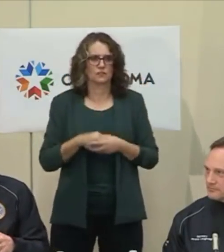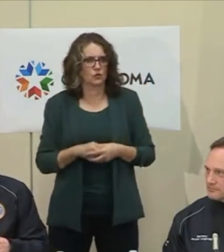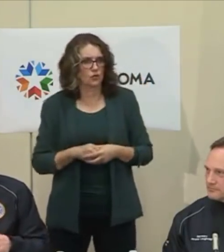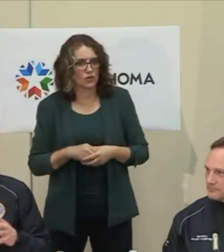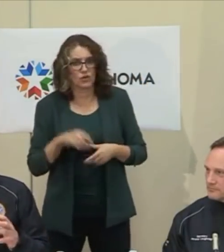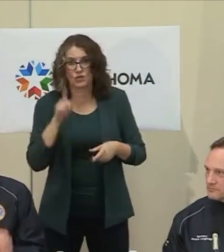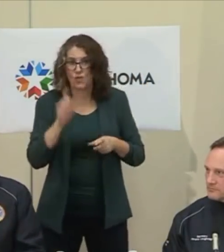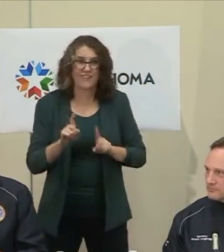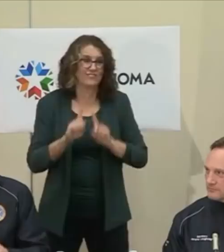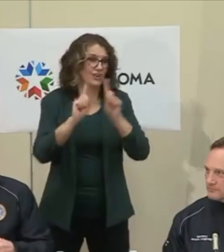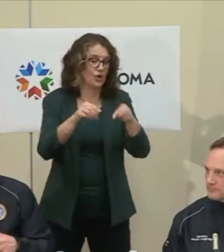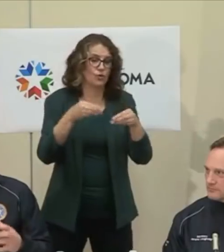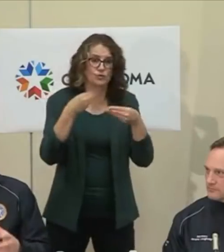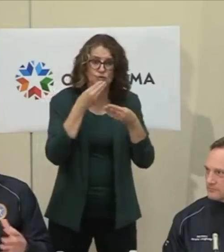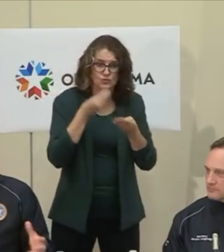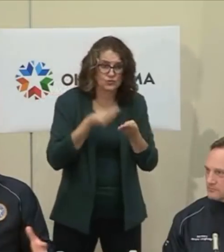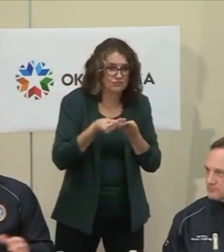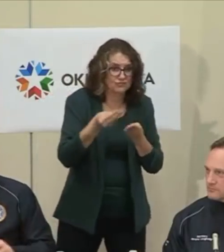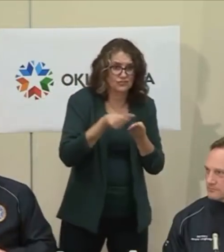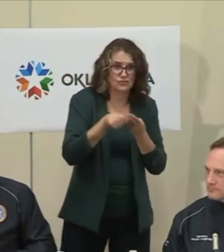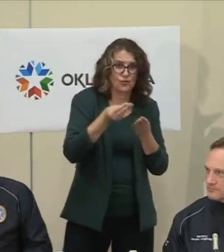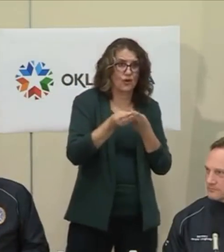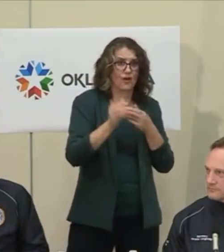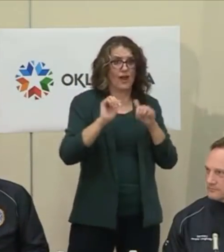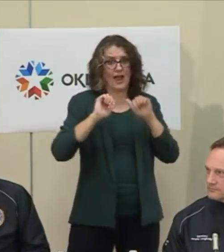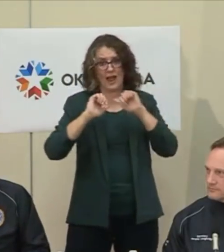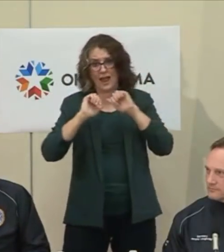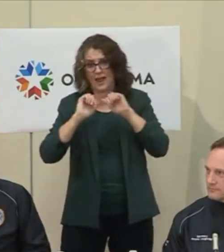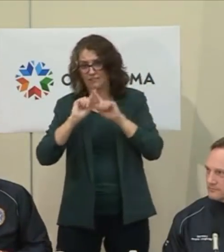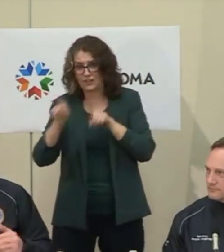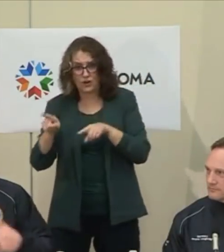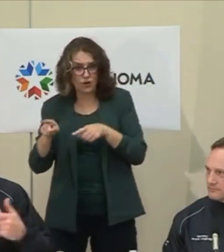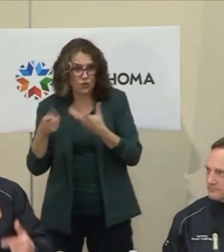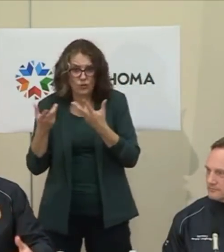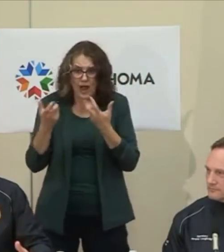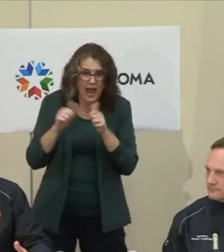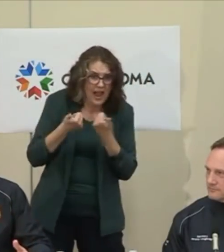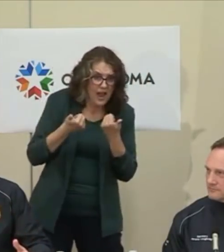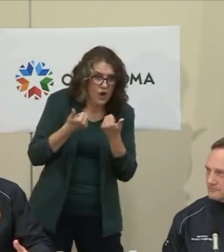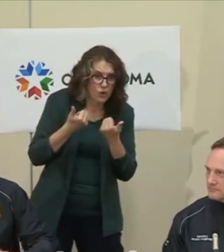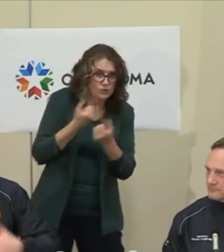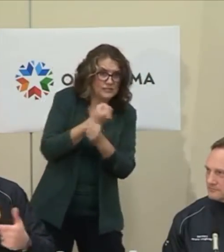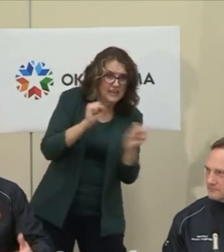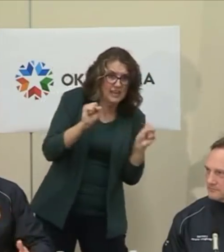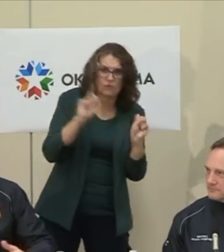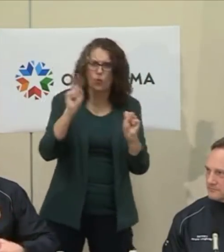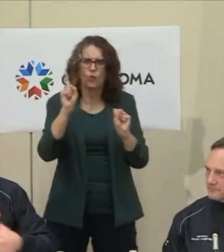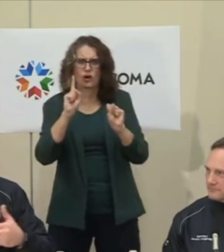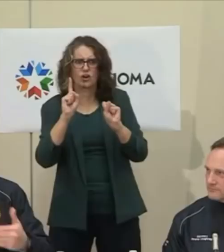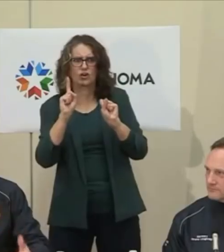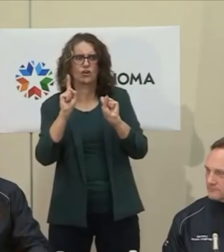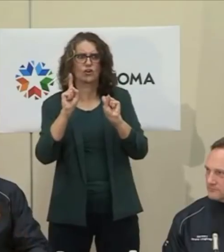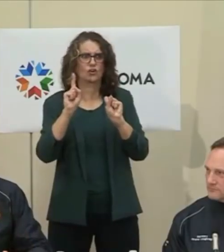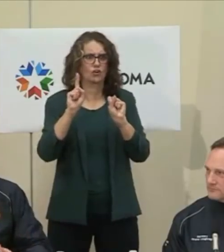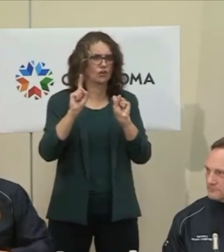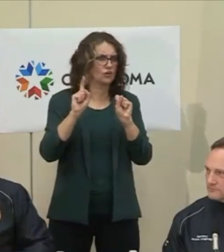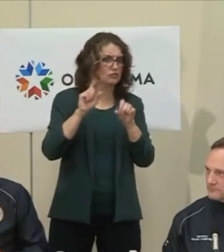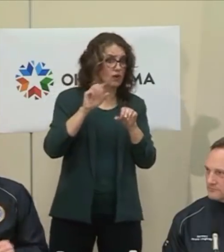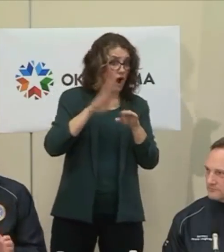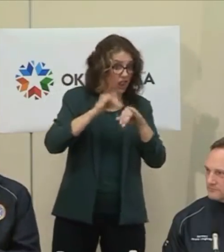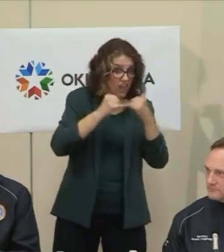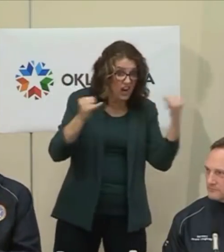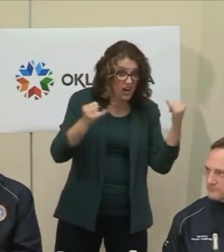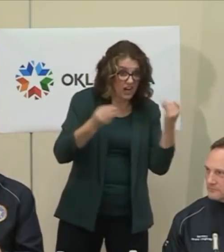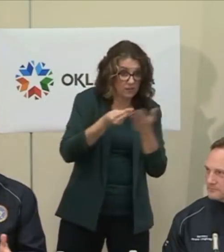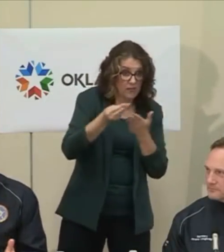And so do we do that online? And how do we do those things safely while we keep business going and the employees there?